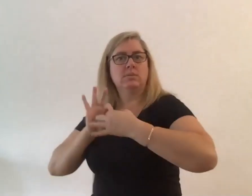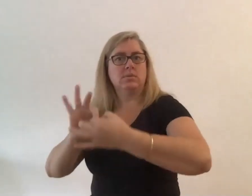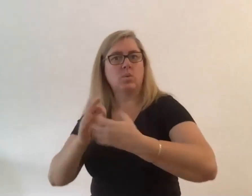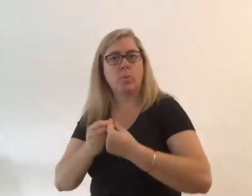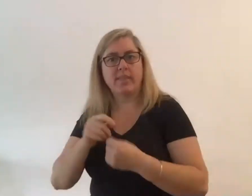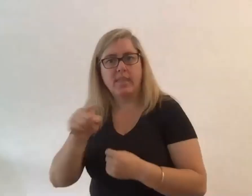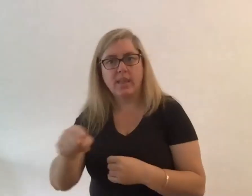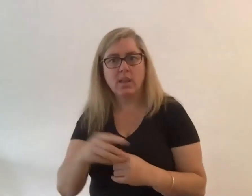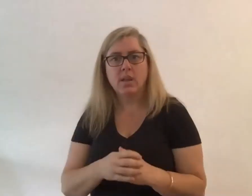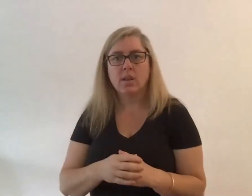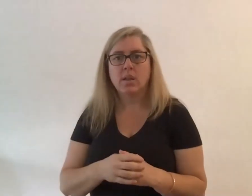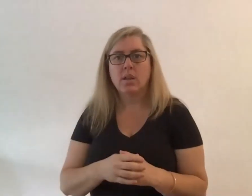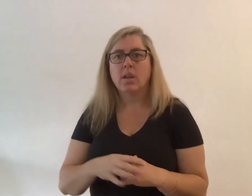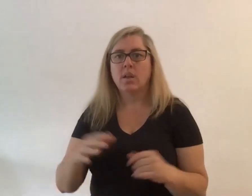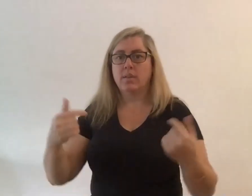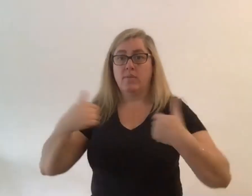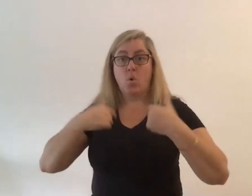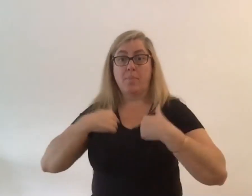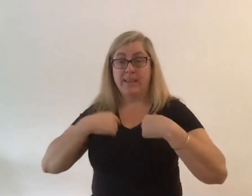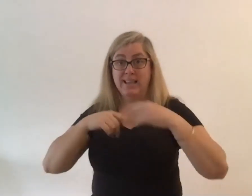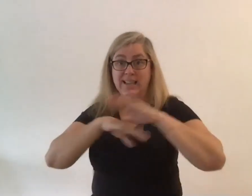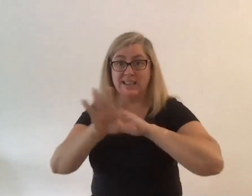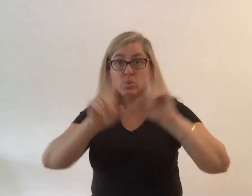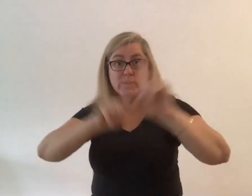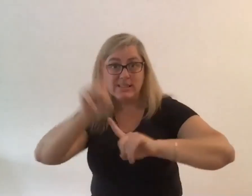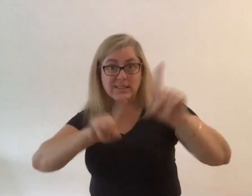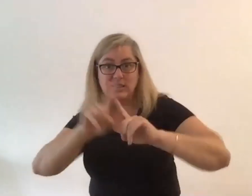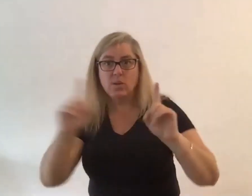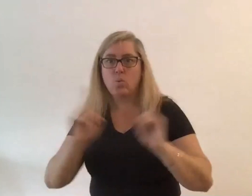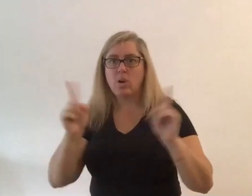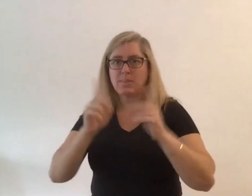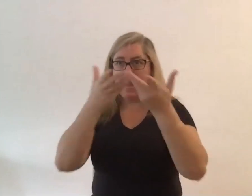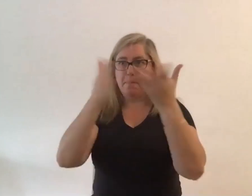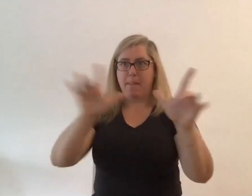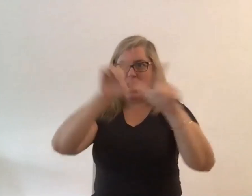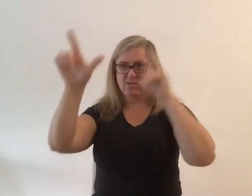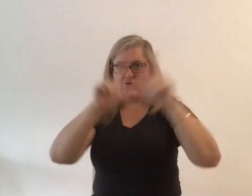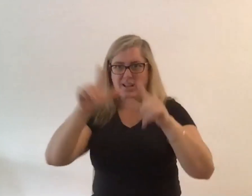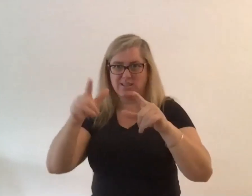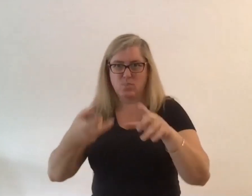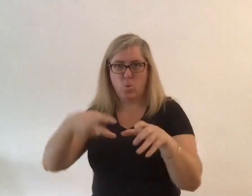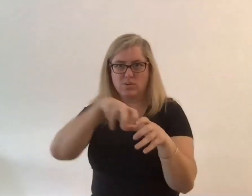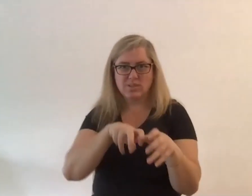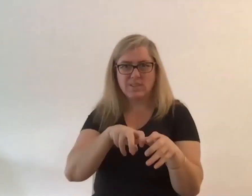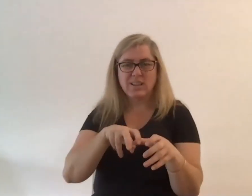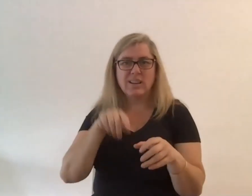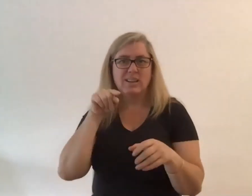to get into the city i've got to navigate public transport at horrendous social spaces and that i can